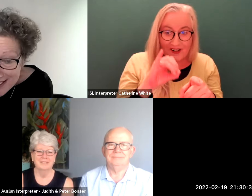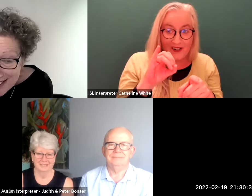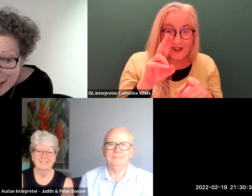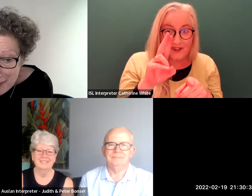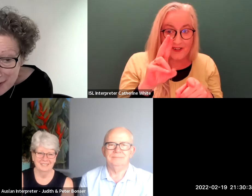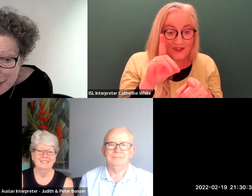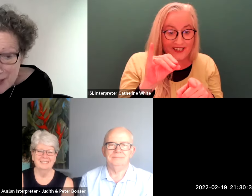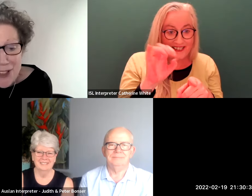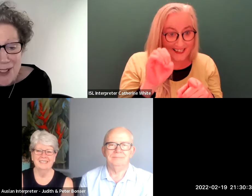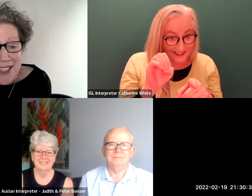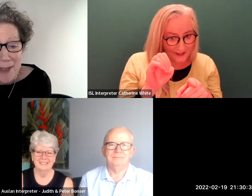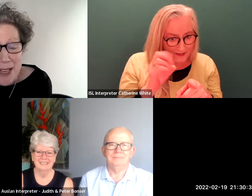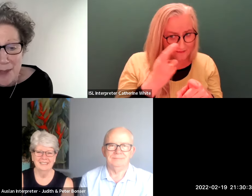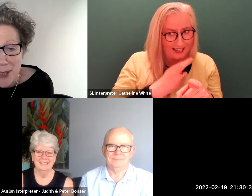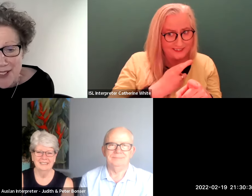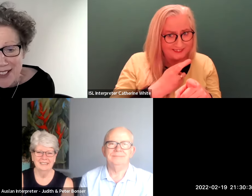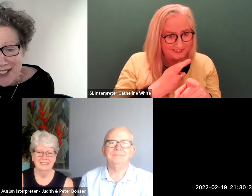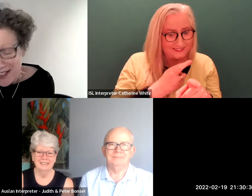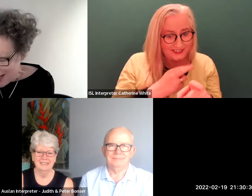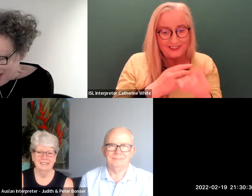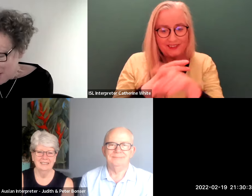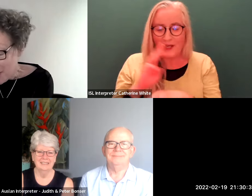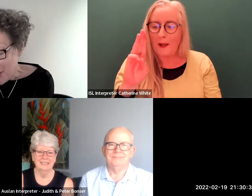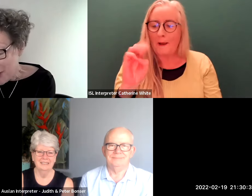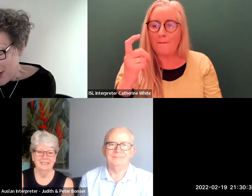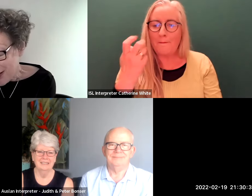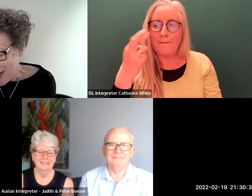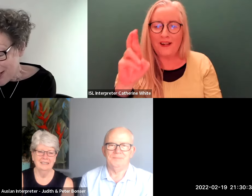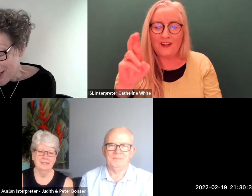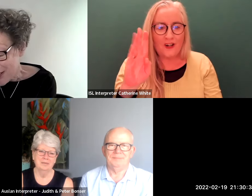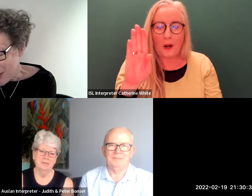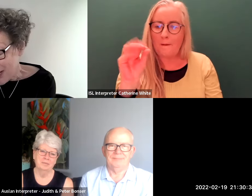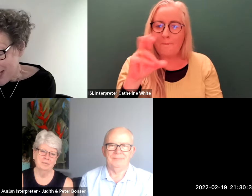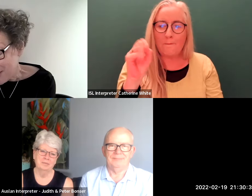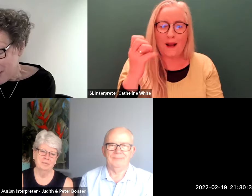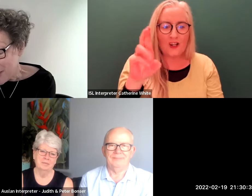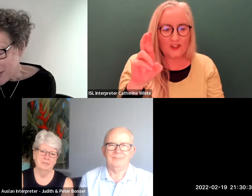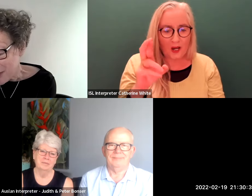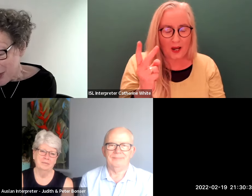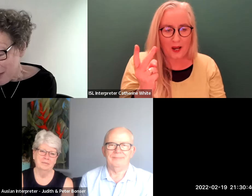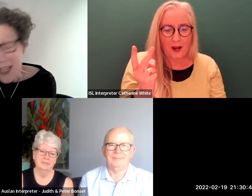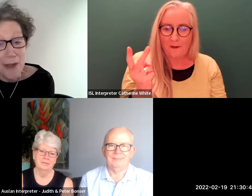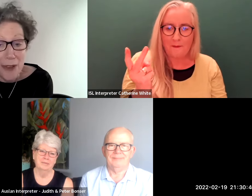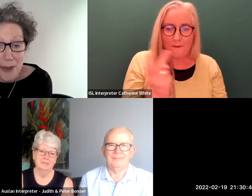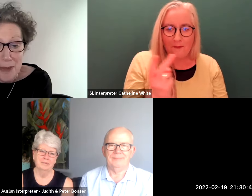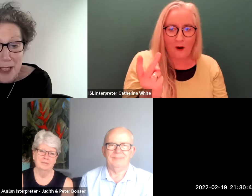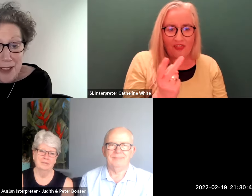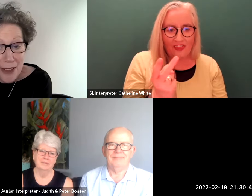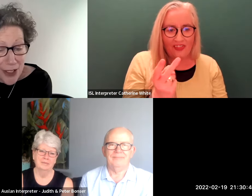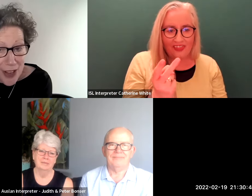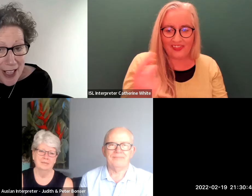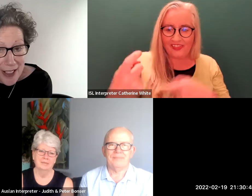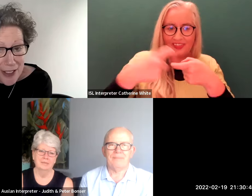correct me if i'm wrong judy and peter bonzer you are tuning in with me from